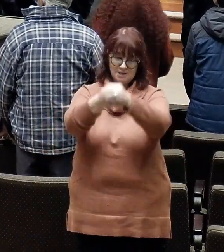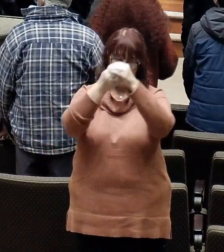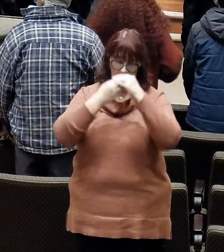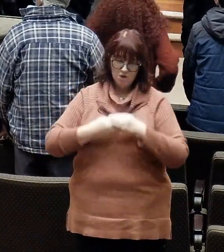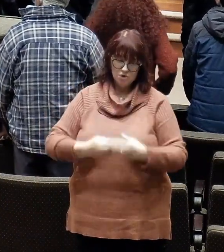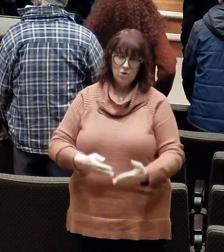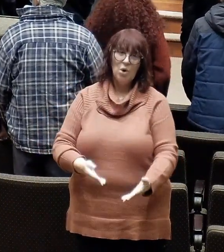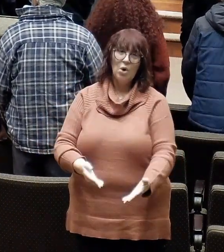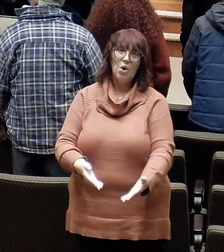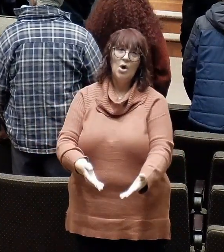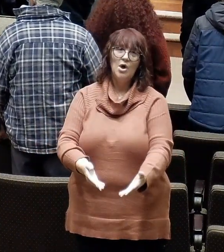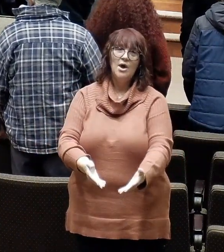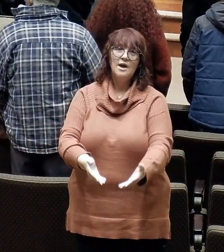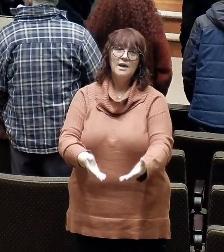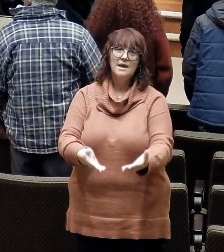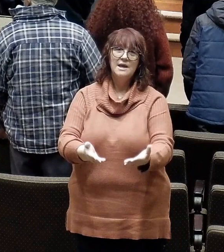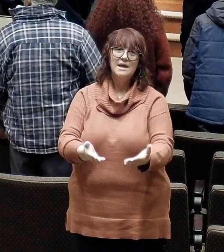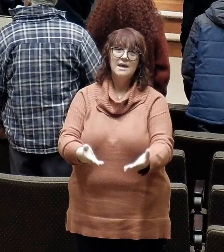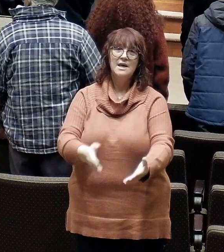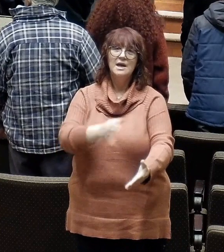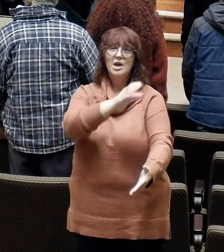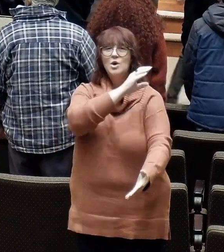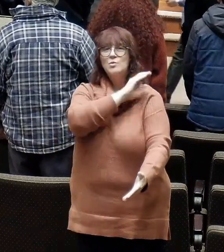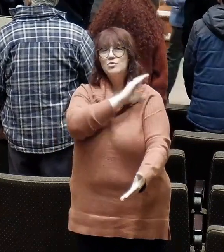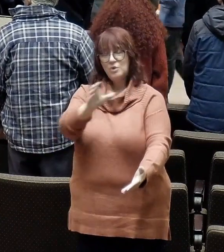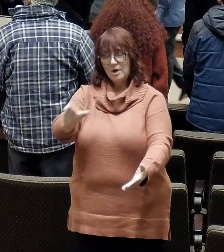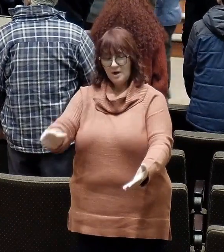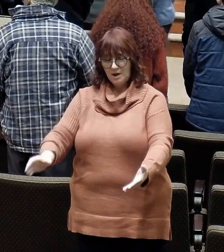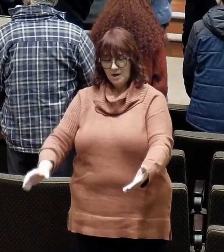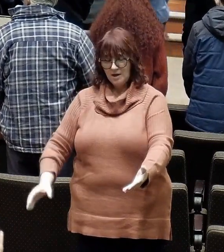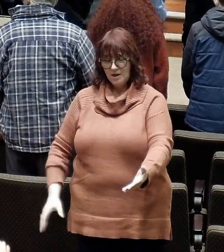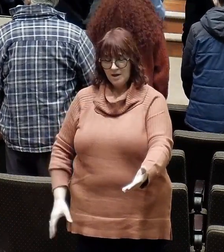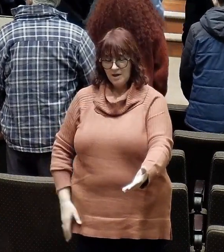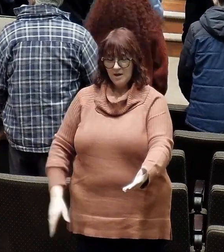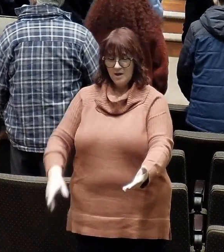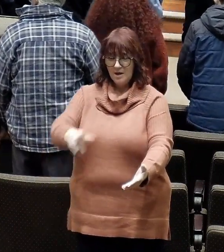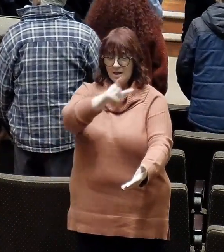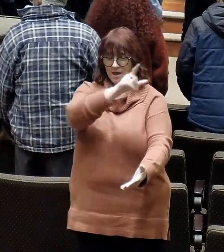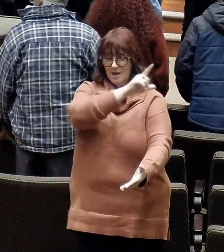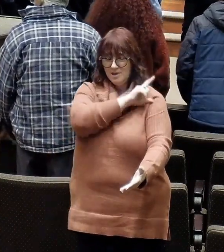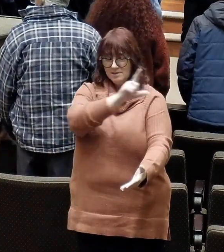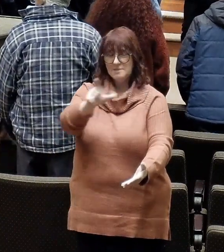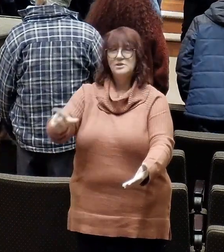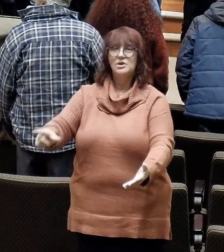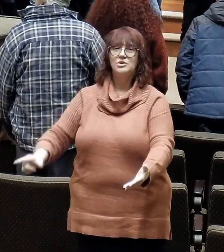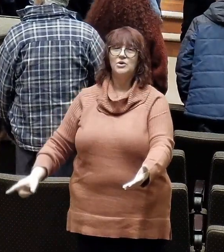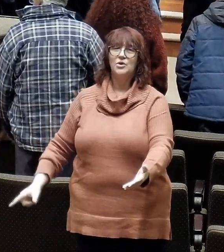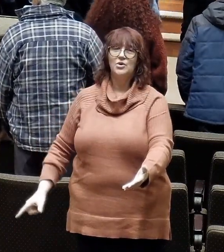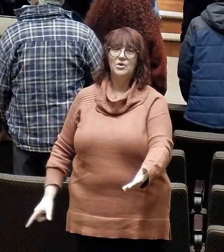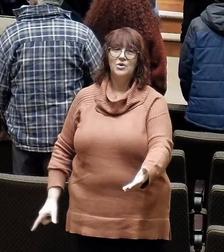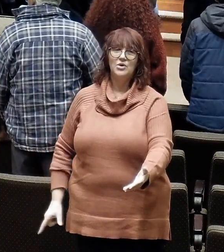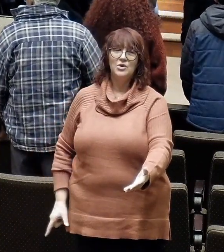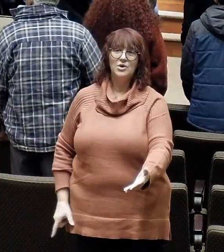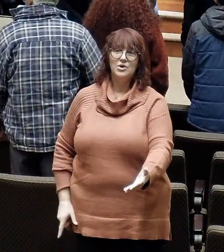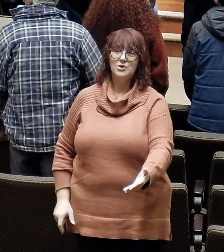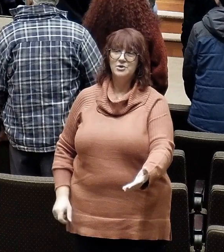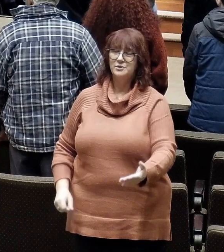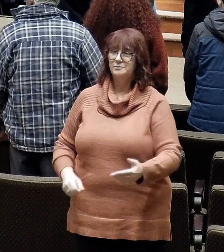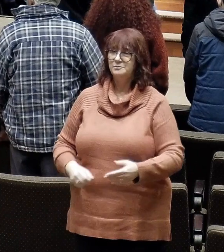Him, Christ the Lord. Going to sing one more verse of that one